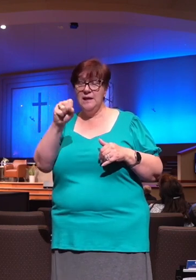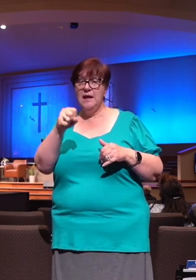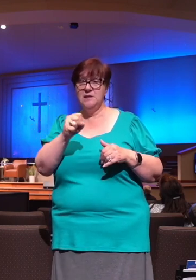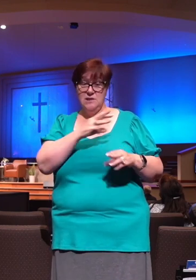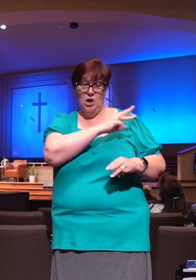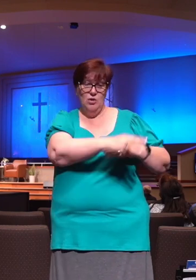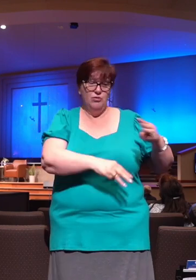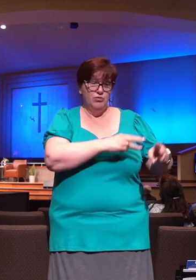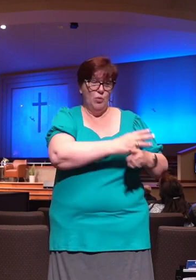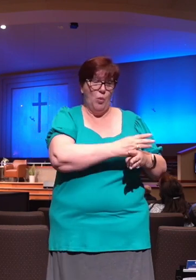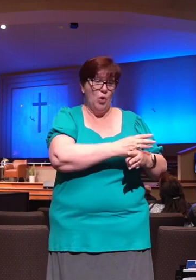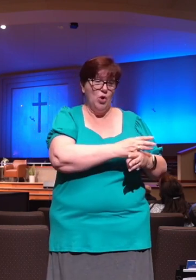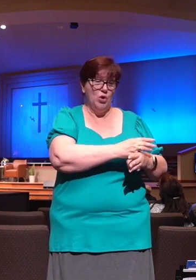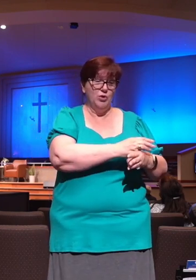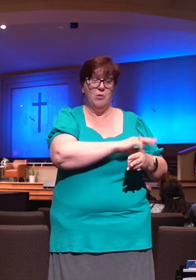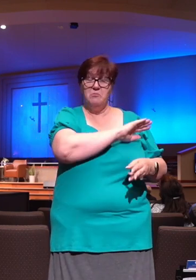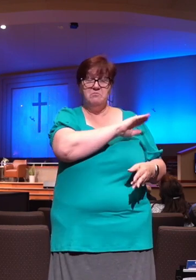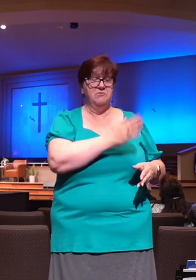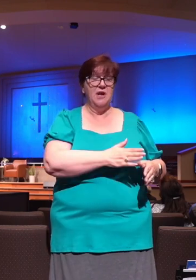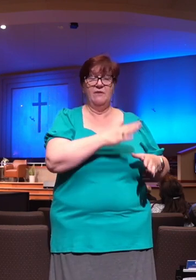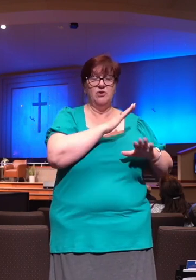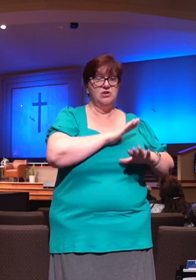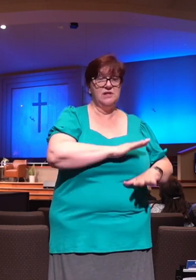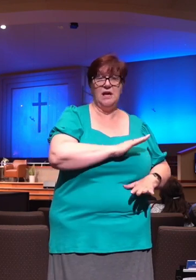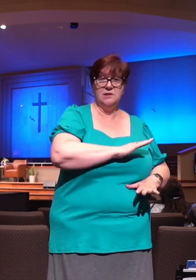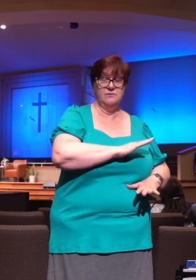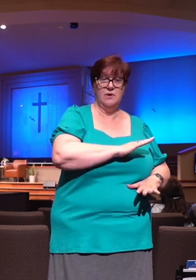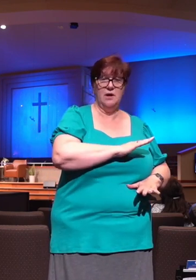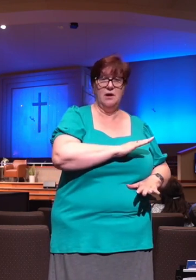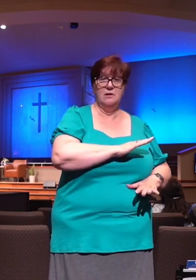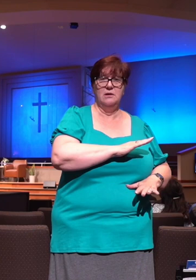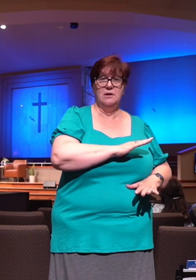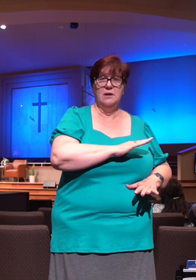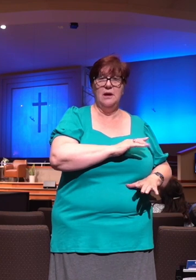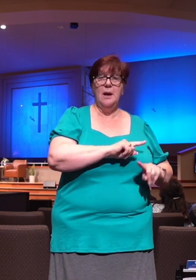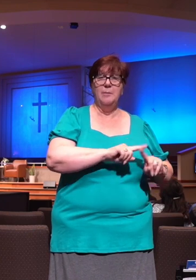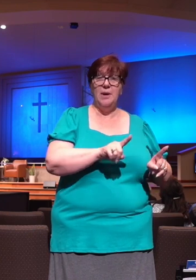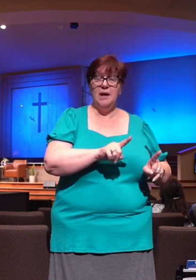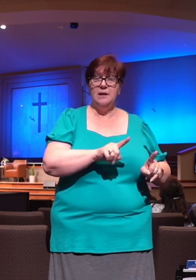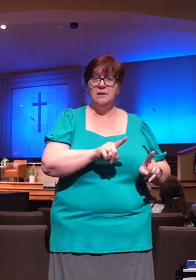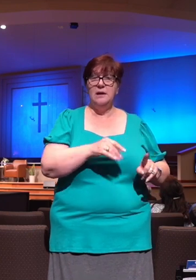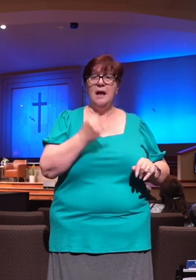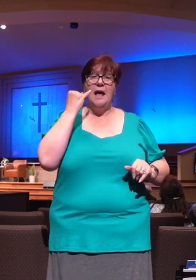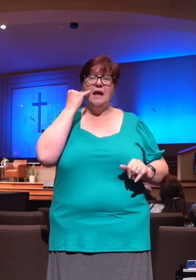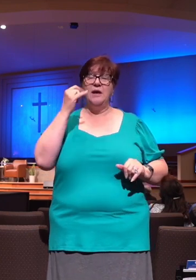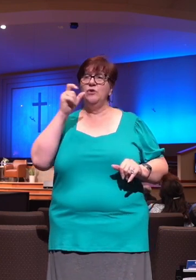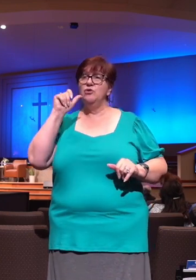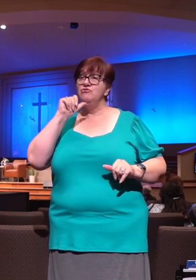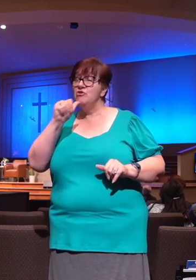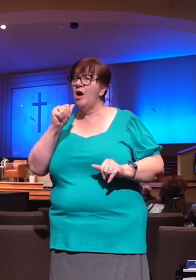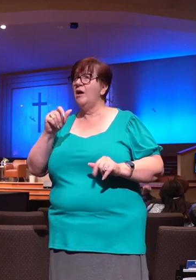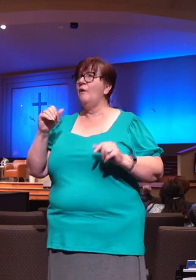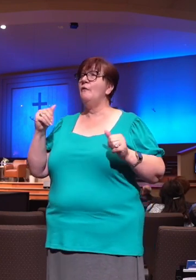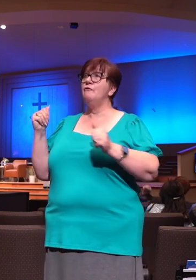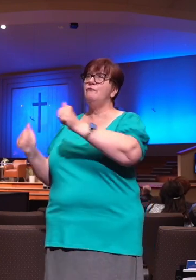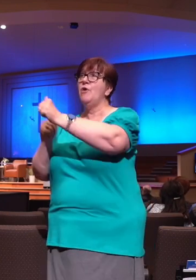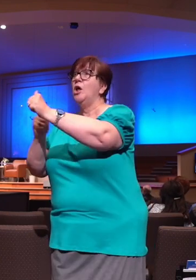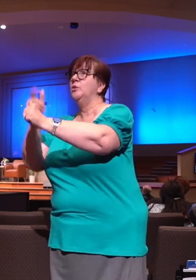It will never bring delight. But at the same time, if they're not pursuing God, they're never going to experience that true